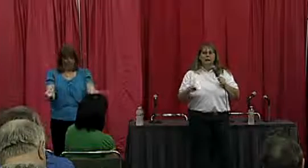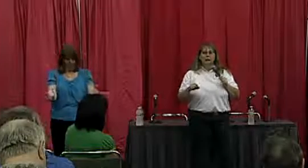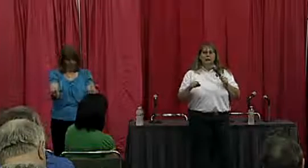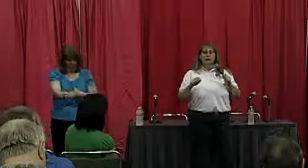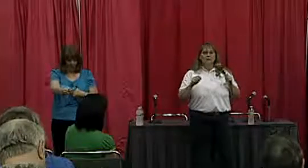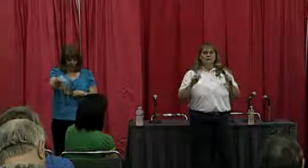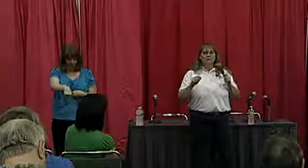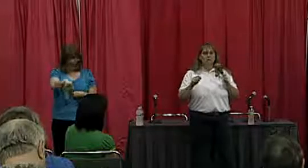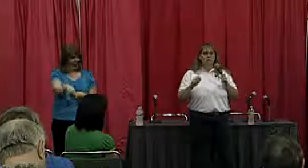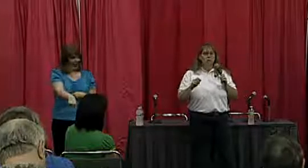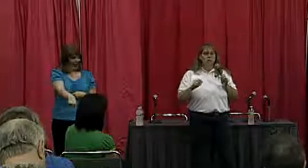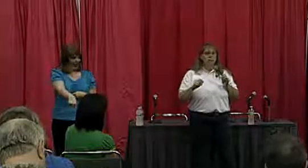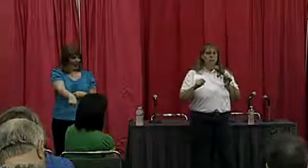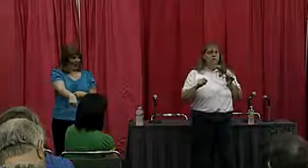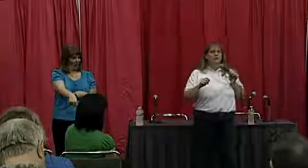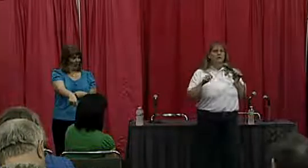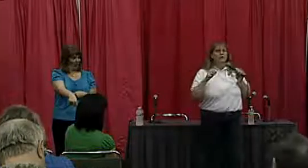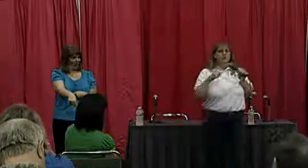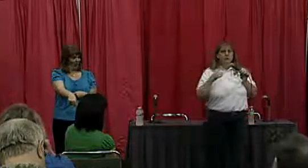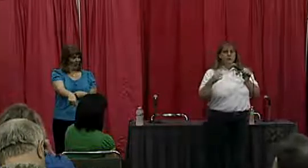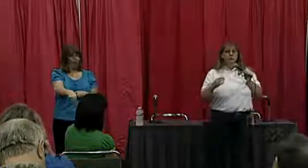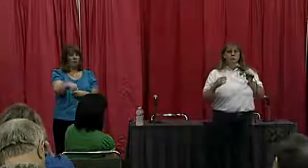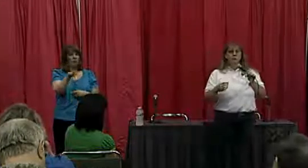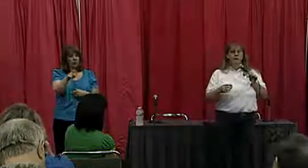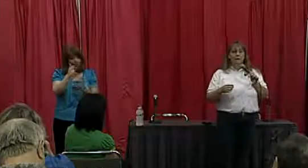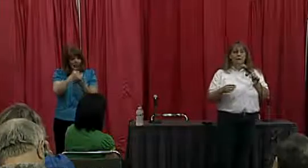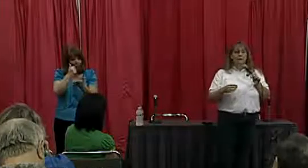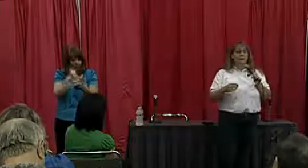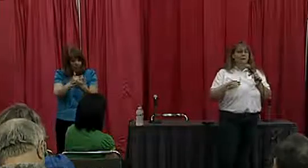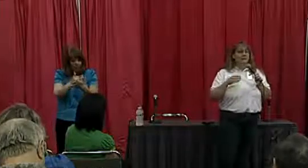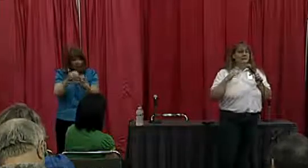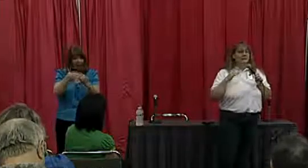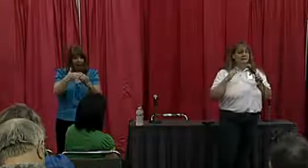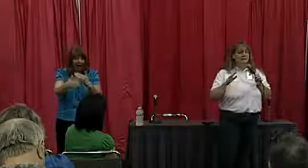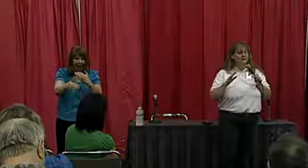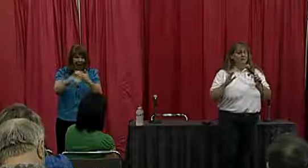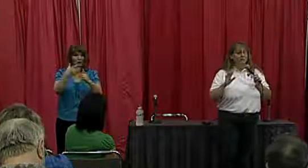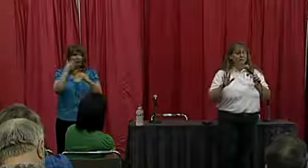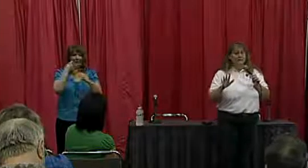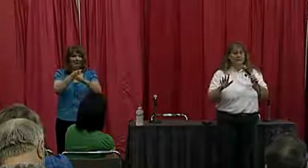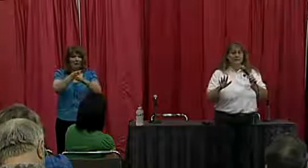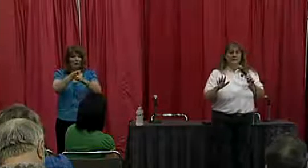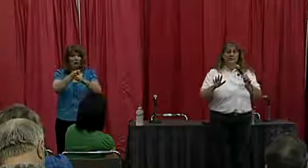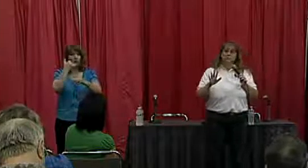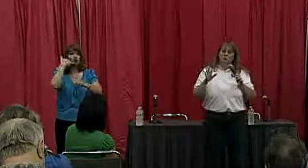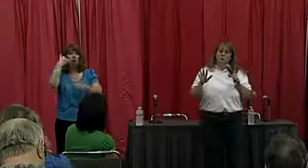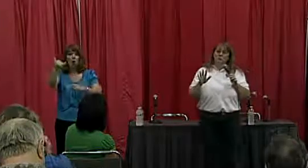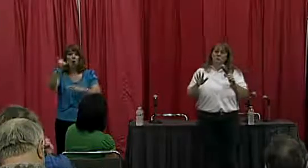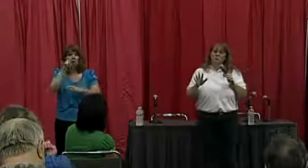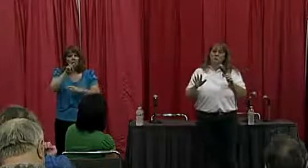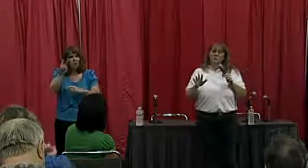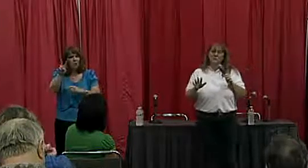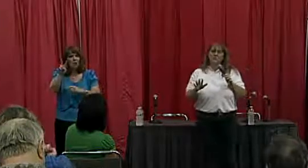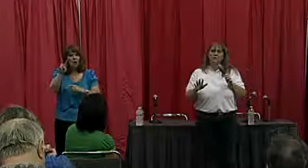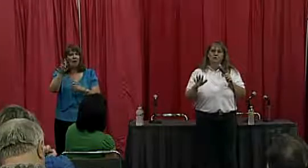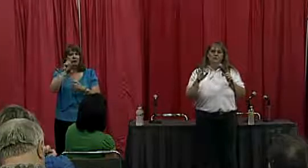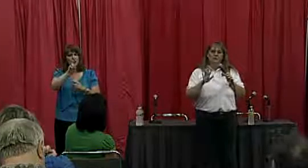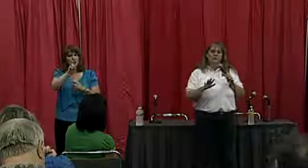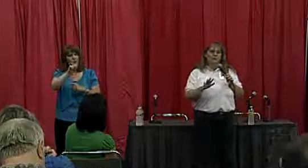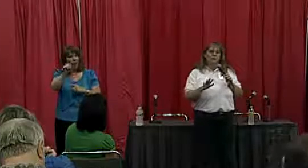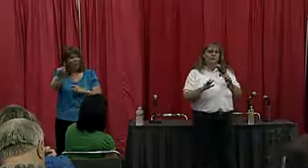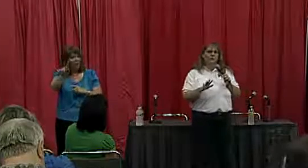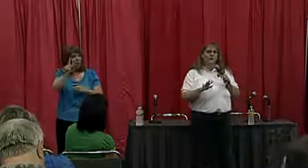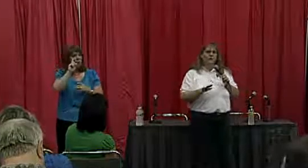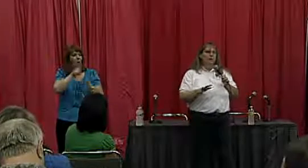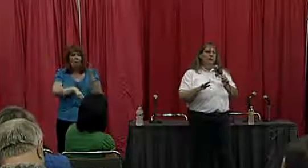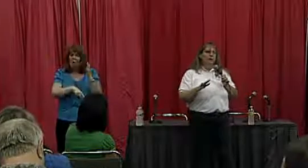help after a storm, call 2-1-1. I know that sounds kind of crazy. You're thinking, what can 2-1-1 do? You're